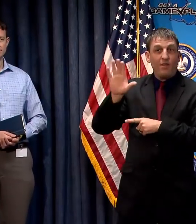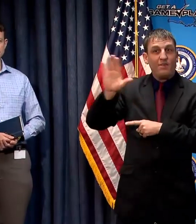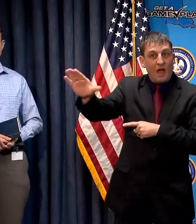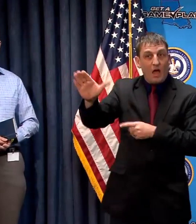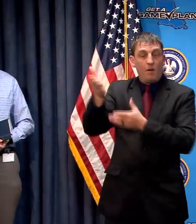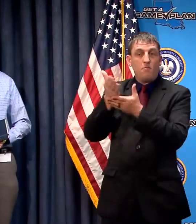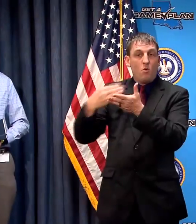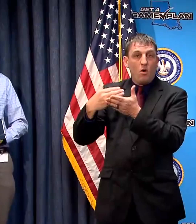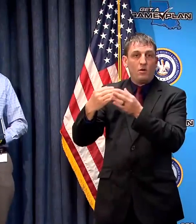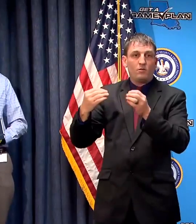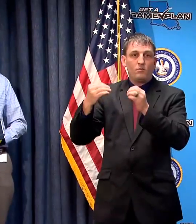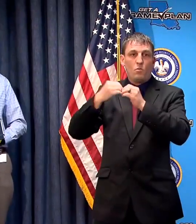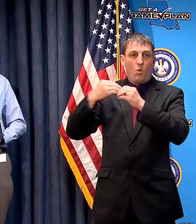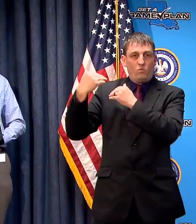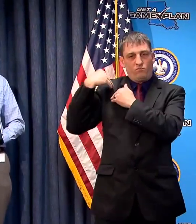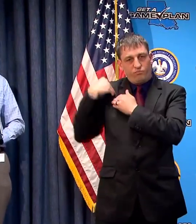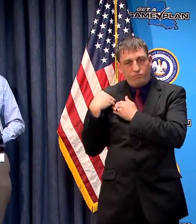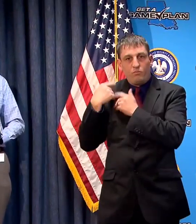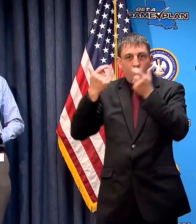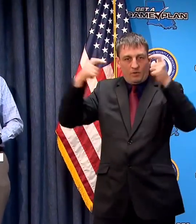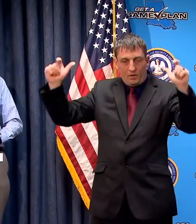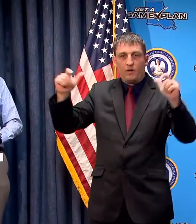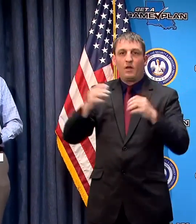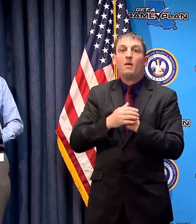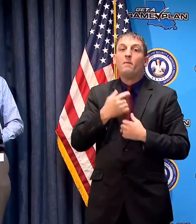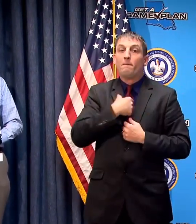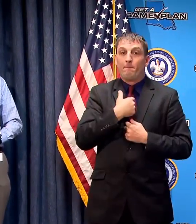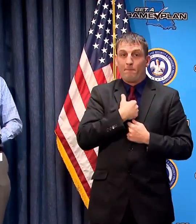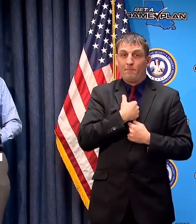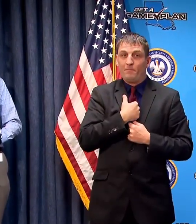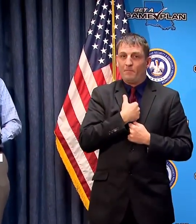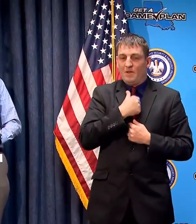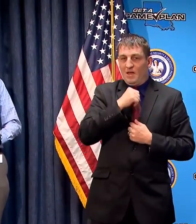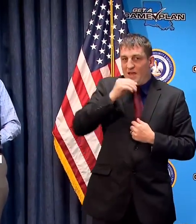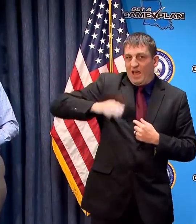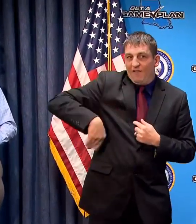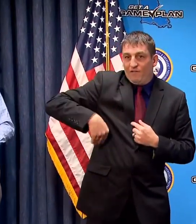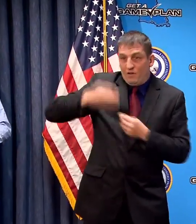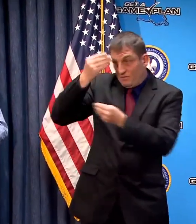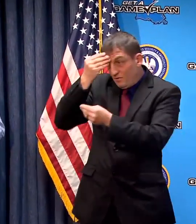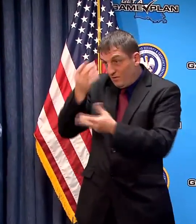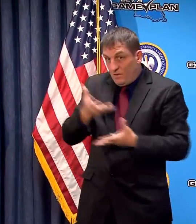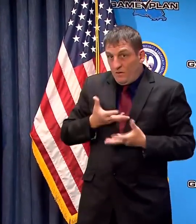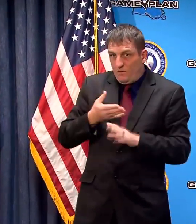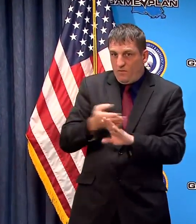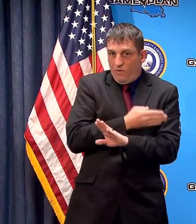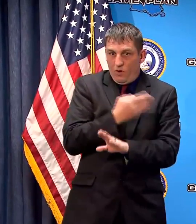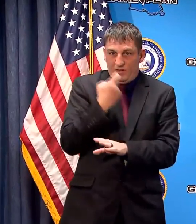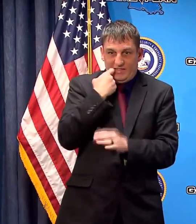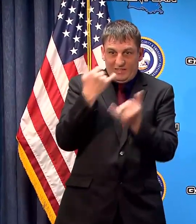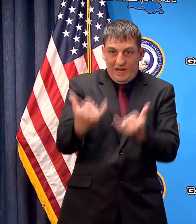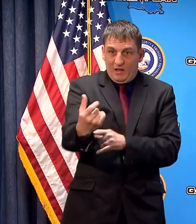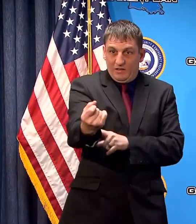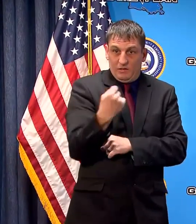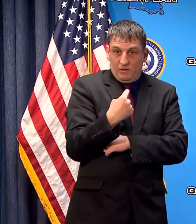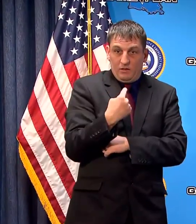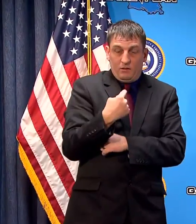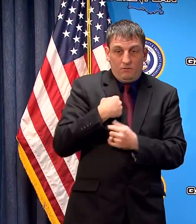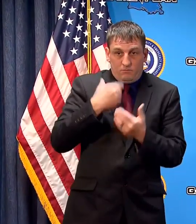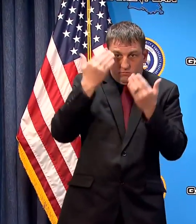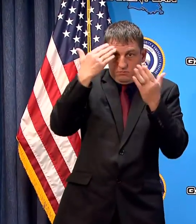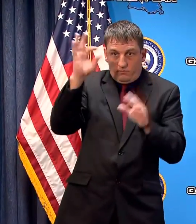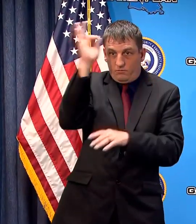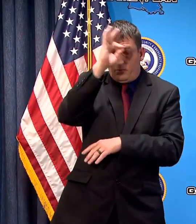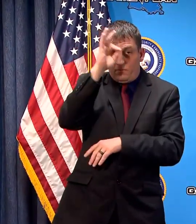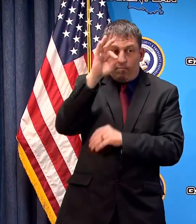it's more important so you know I haven't I haven't gotten that report prior to to this particular question that you